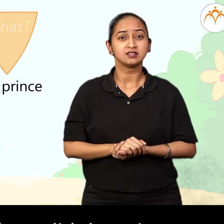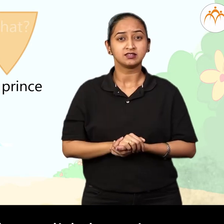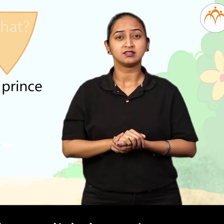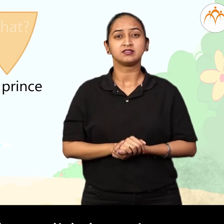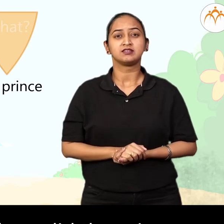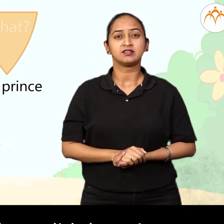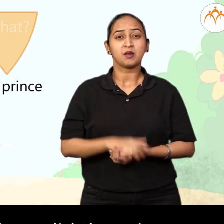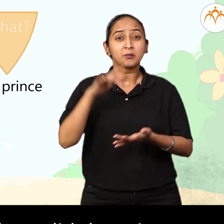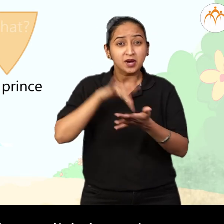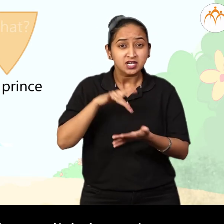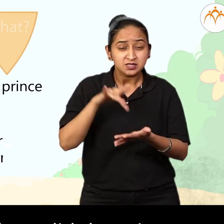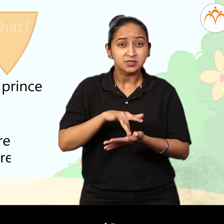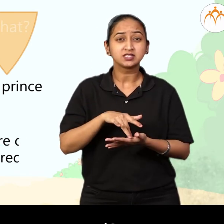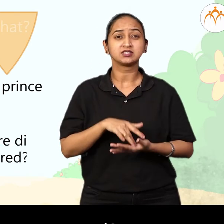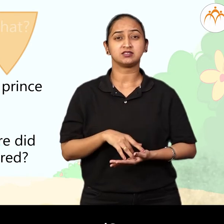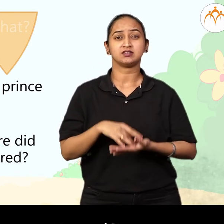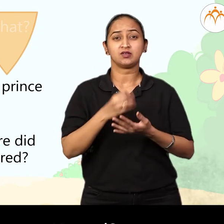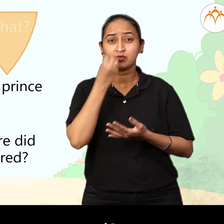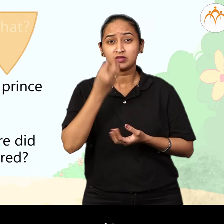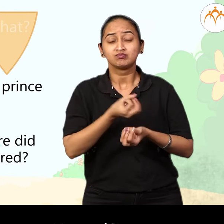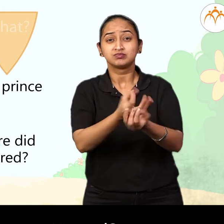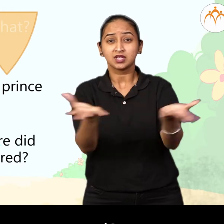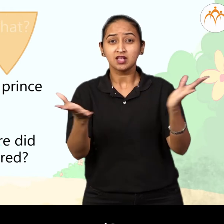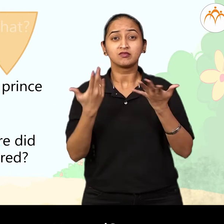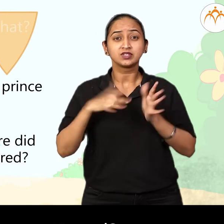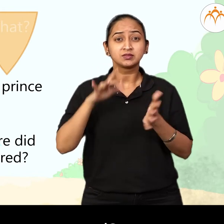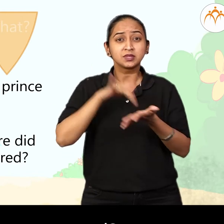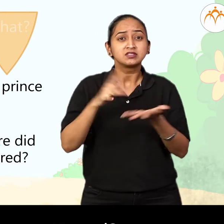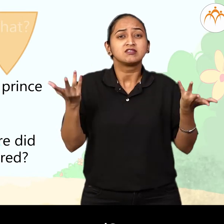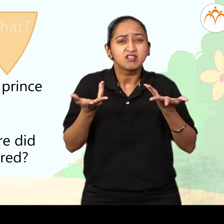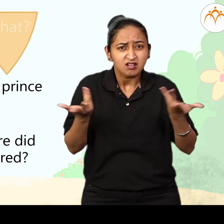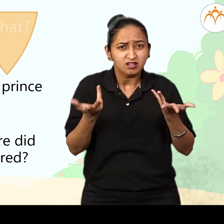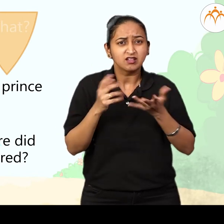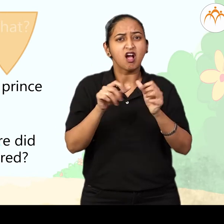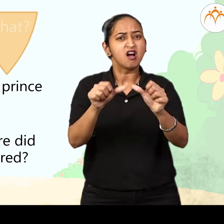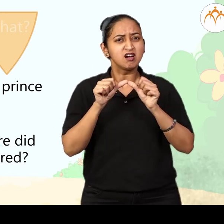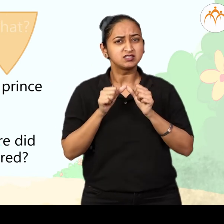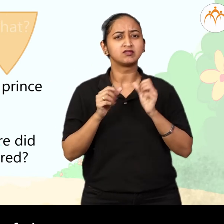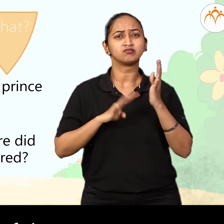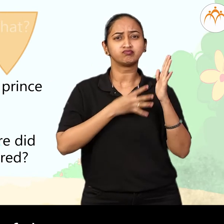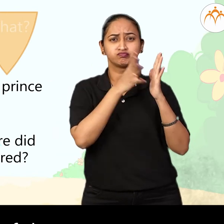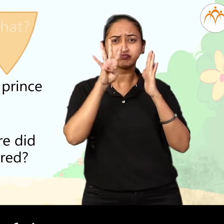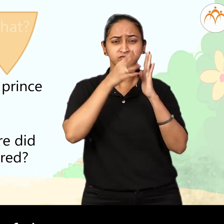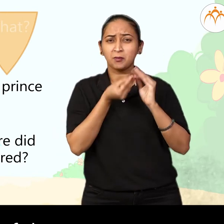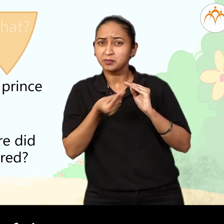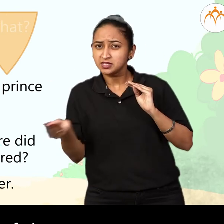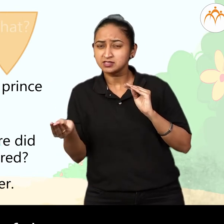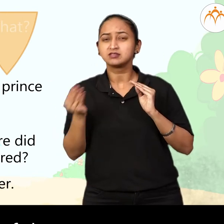did the prince see a lot of flowers scattered? Answer At the bottom of the creeper.